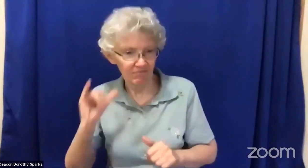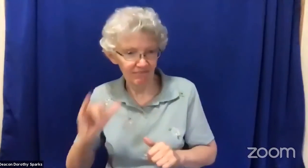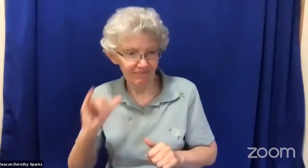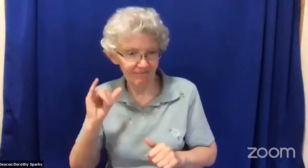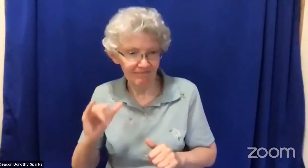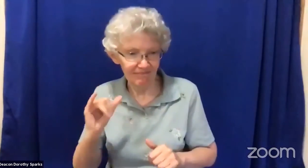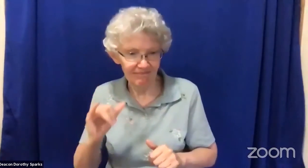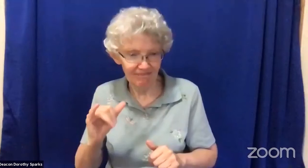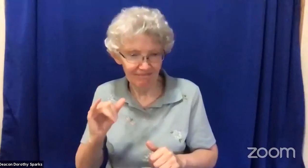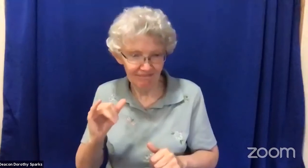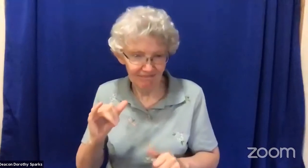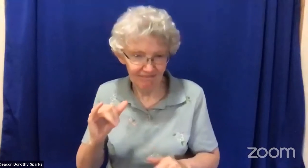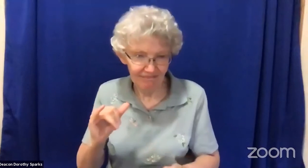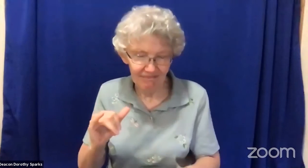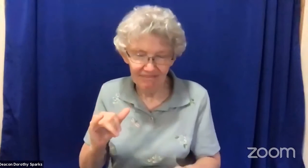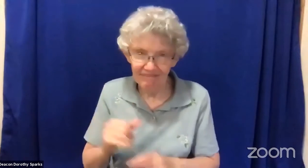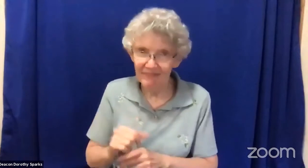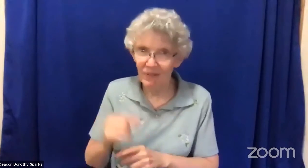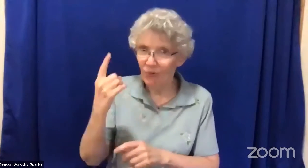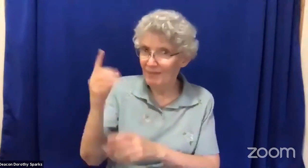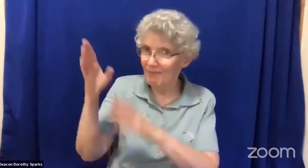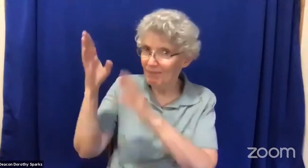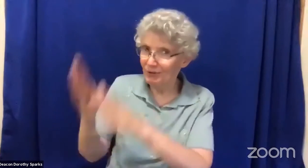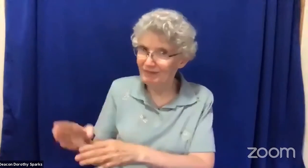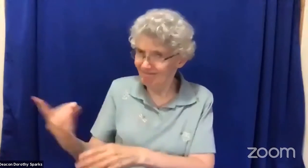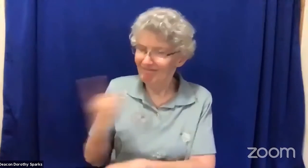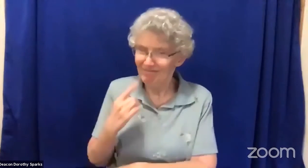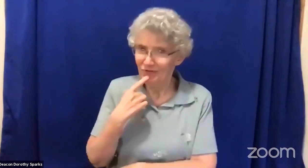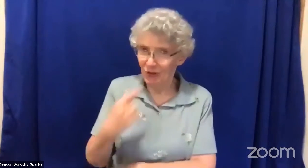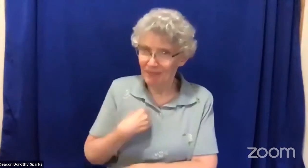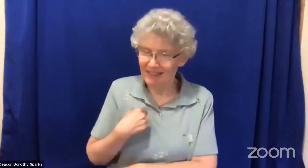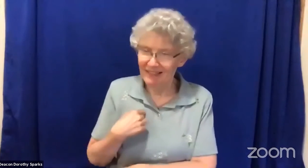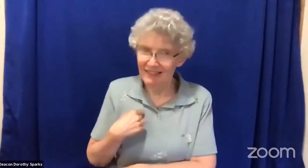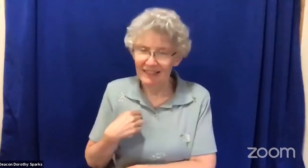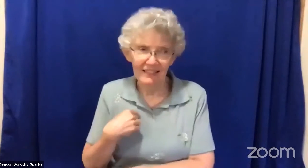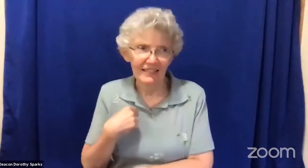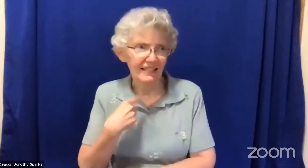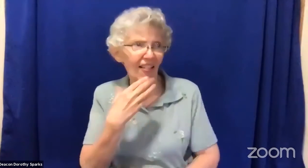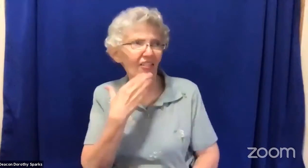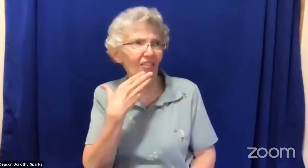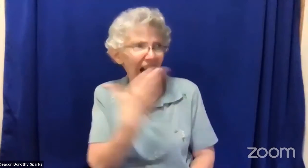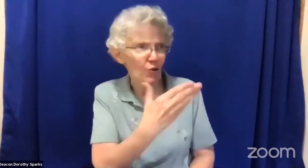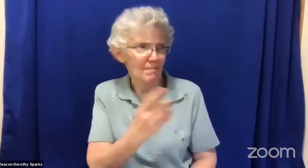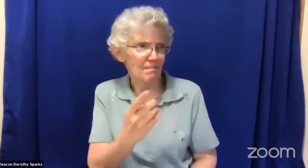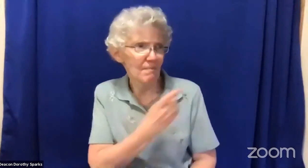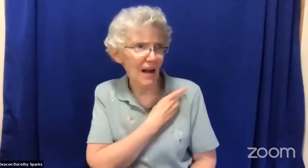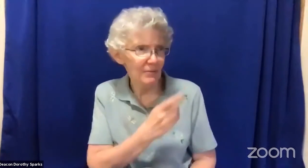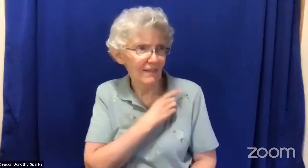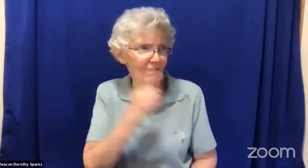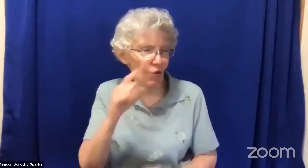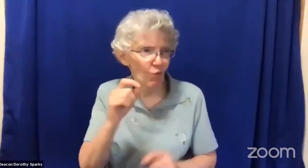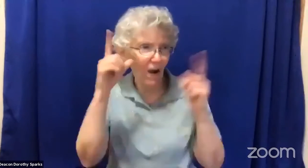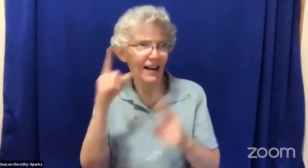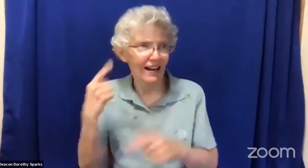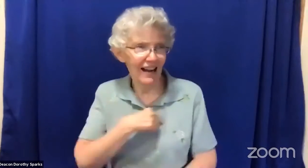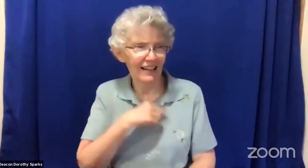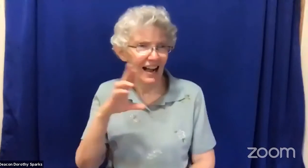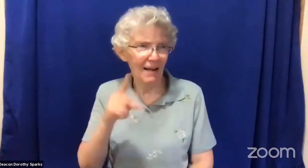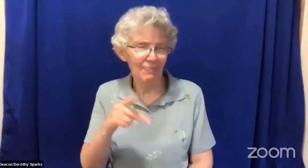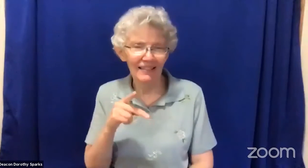And this eruption caused the white community to wake up. I had one person